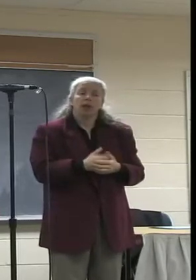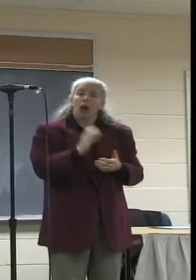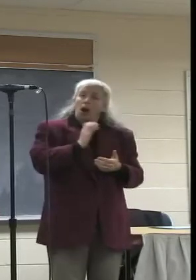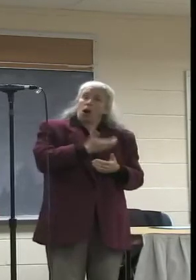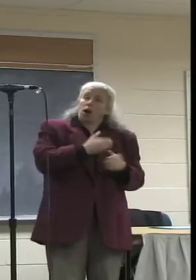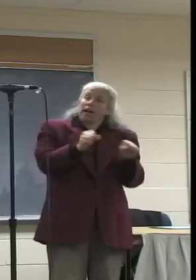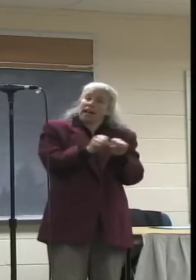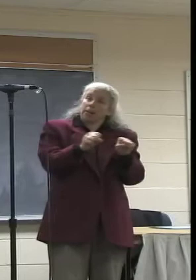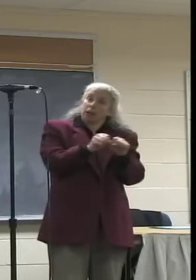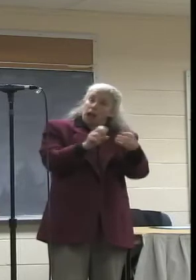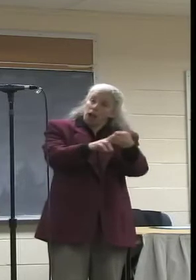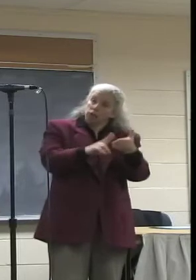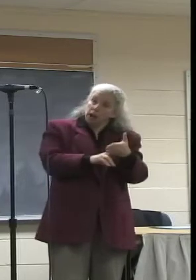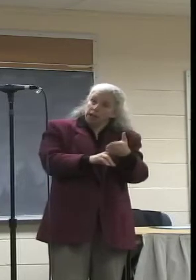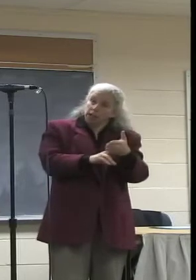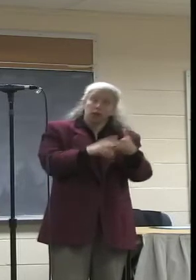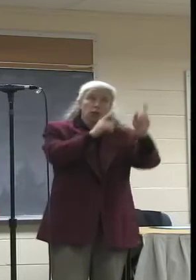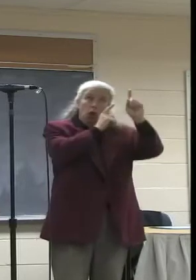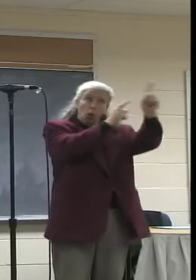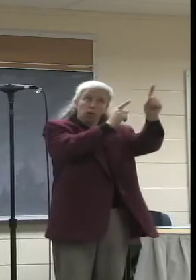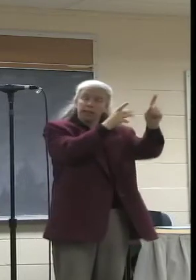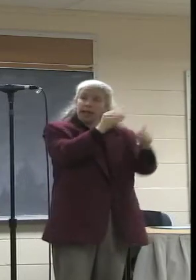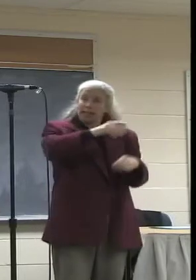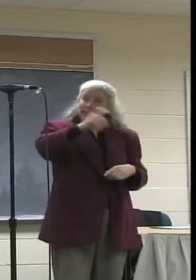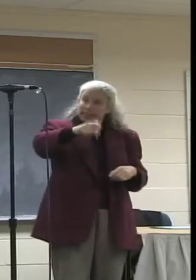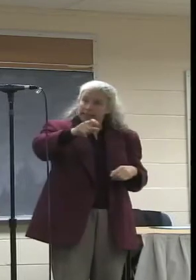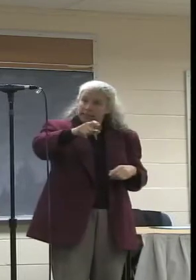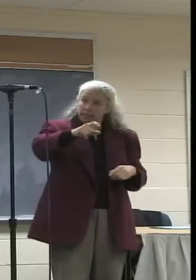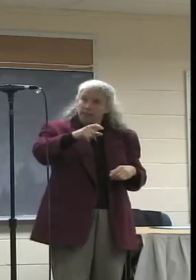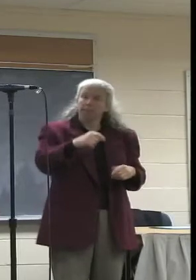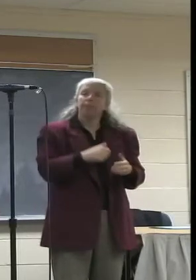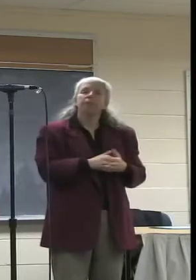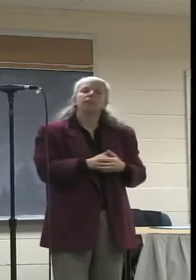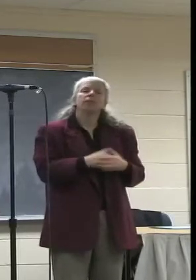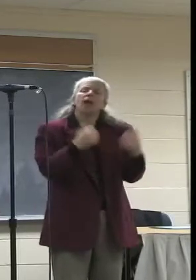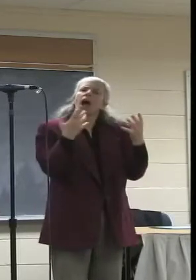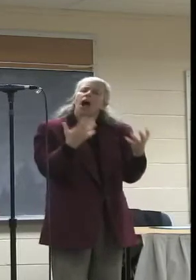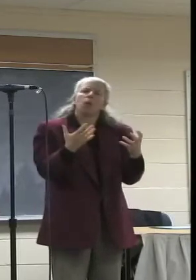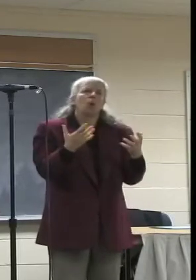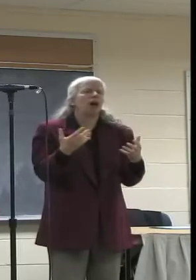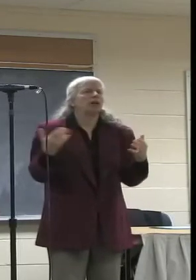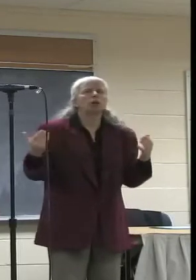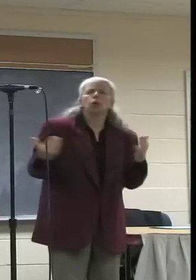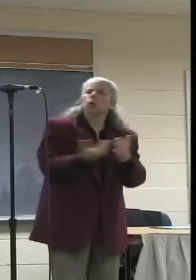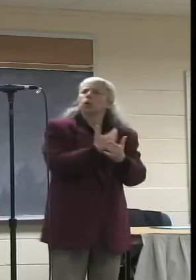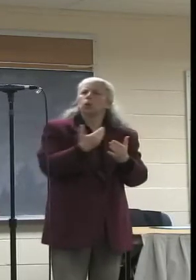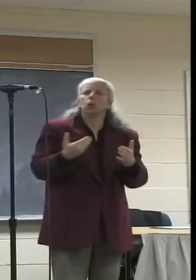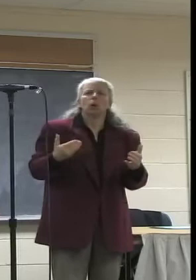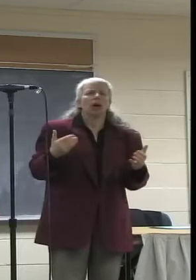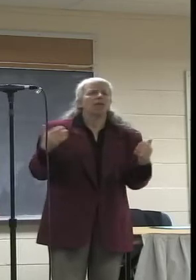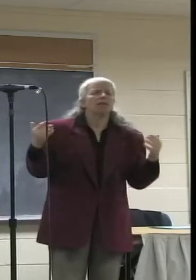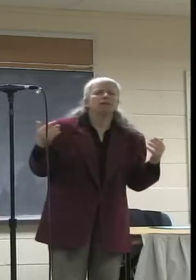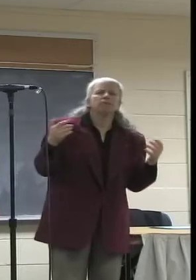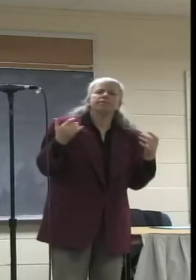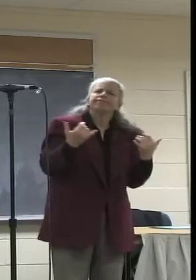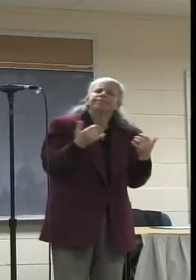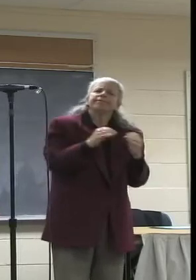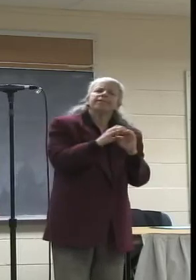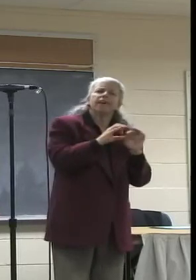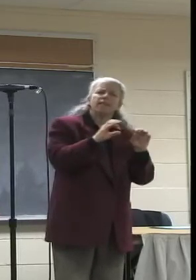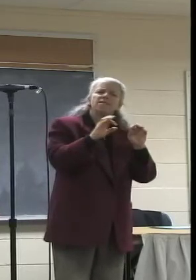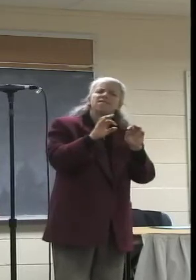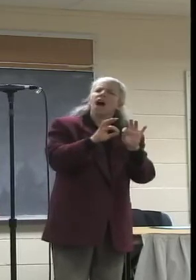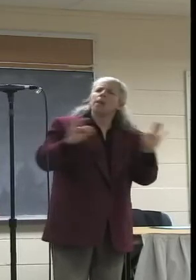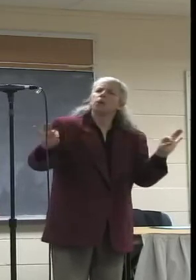needs that I want to set. A vibrant, state-of-the-art cable and fiber network is a most critical